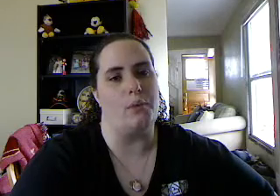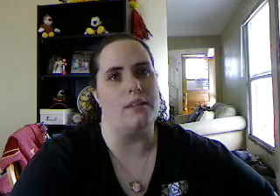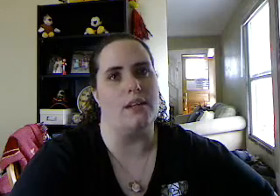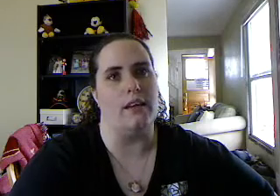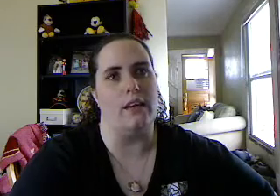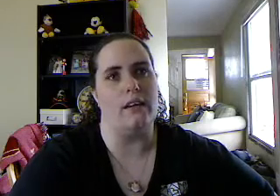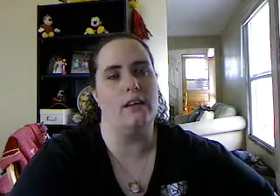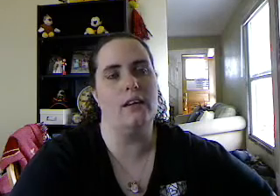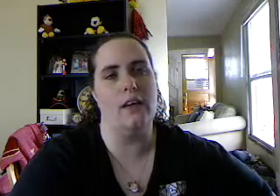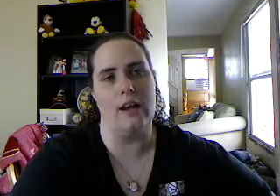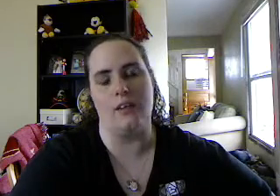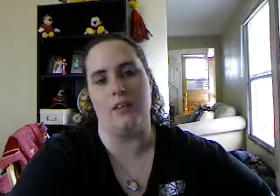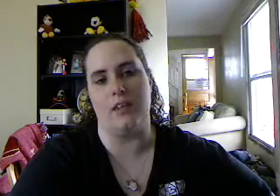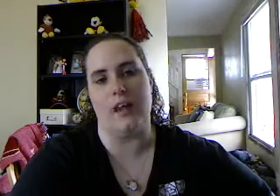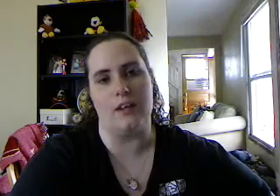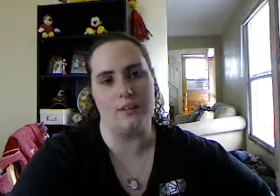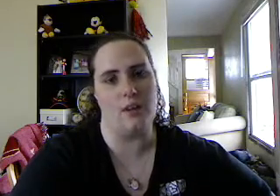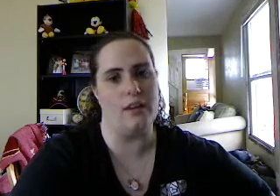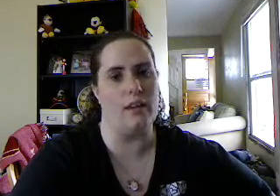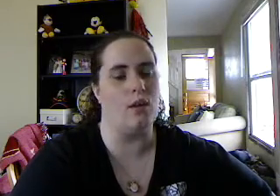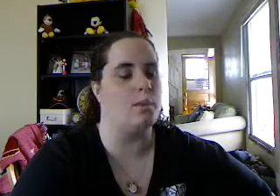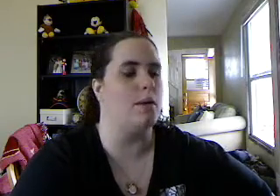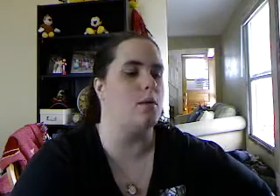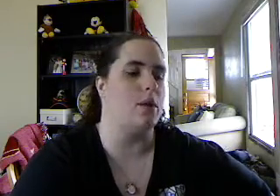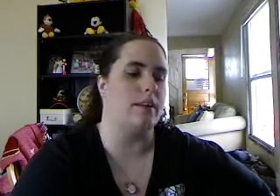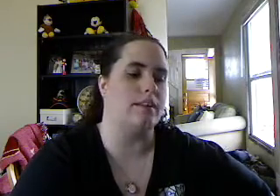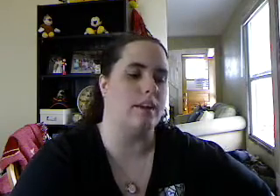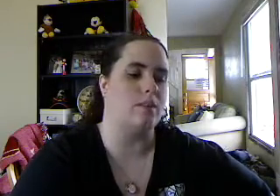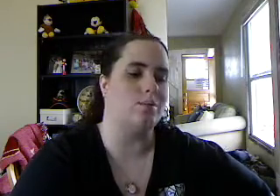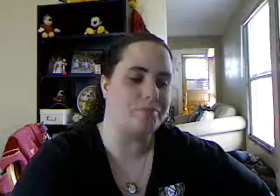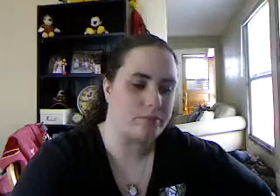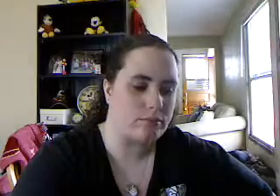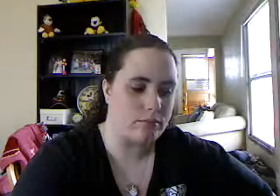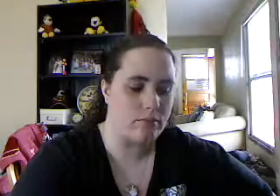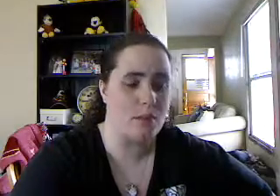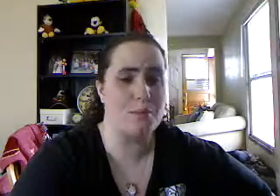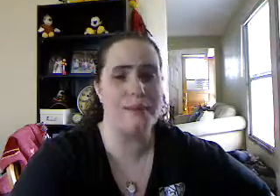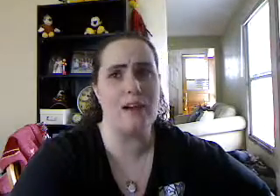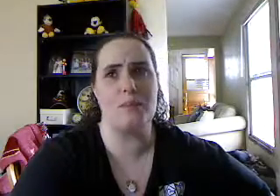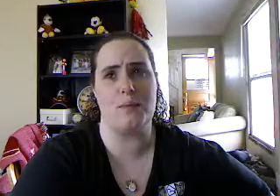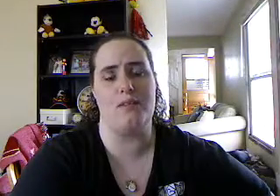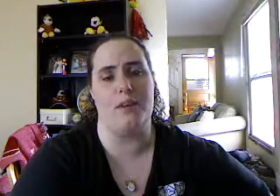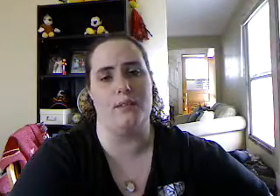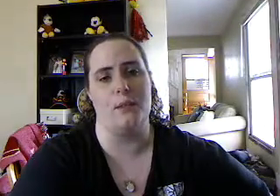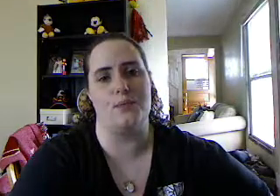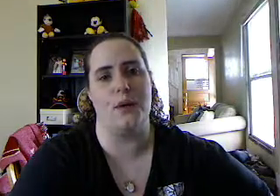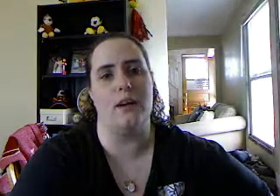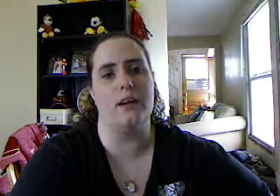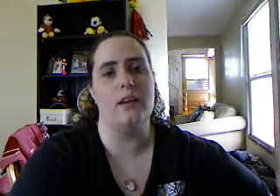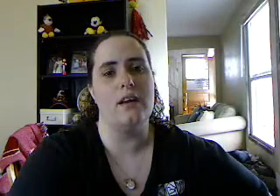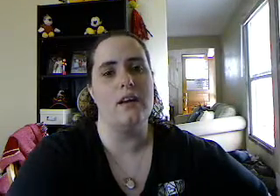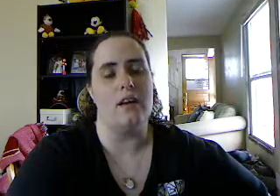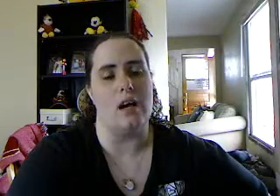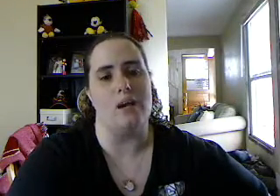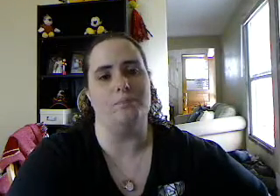up until, like, I don't know, eleven o'clock or so, and then a little bit in the morning still. But that was by far the worst part. Um,